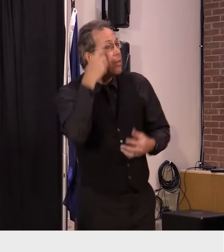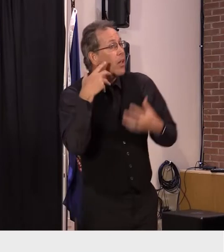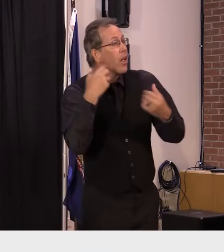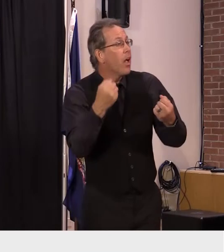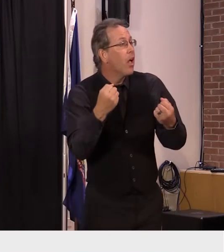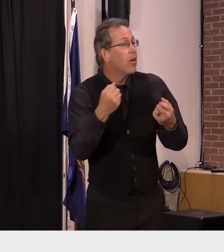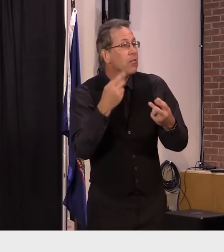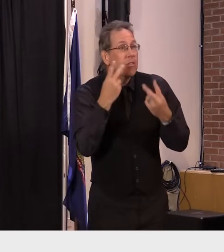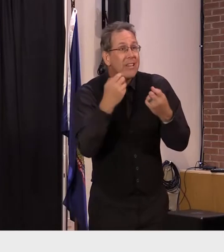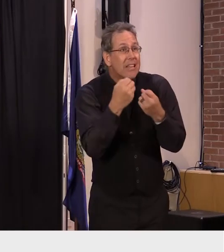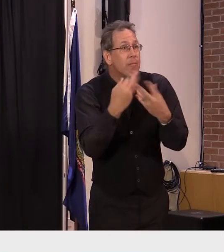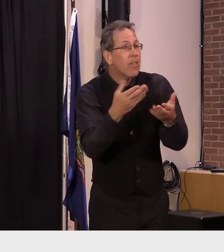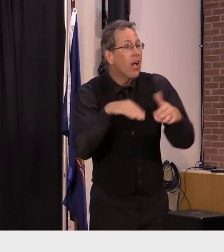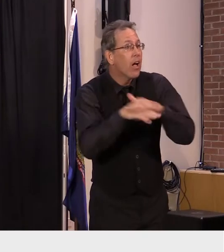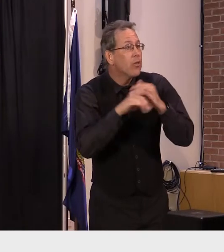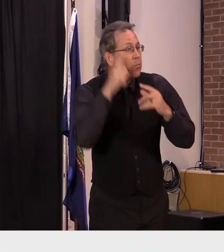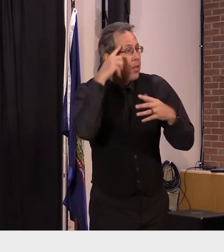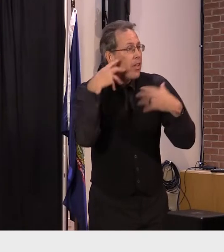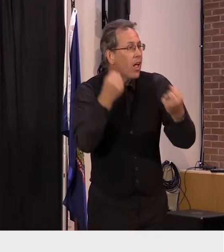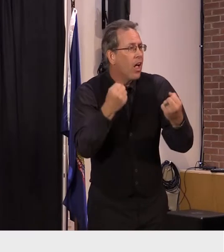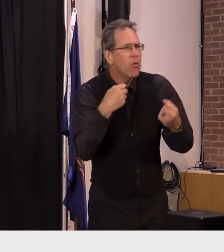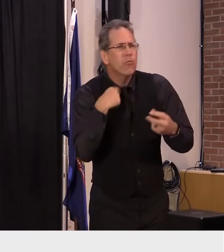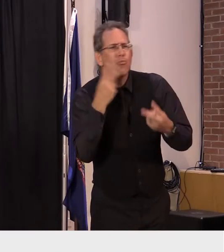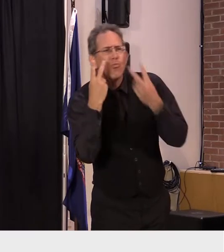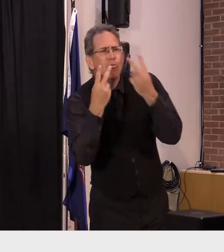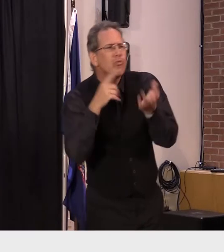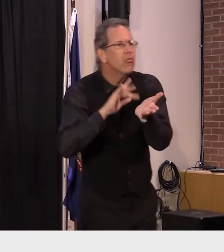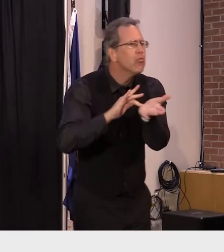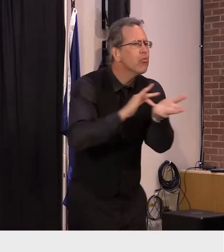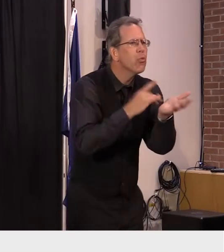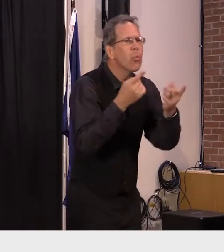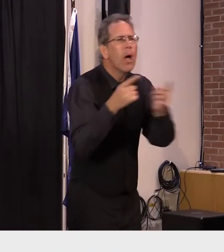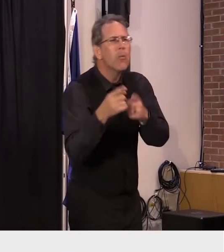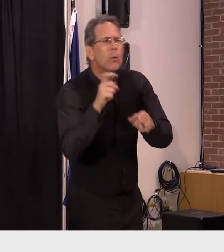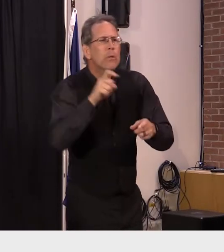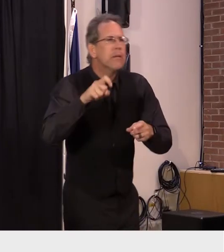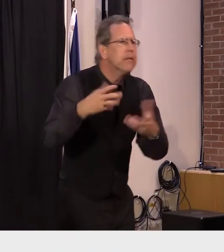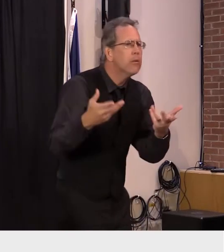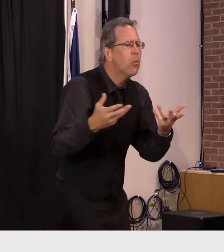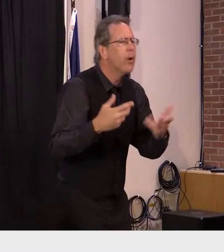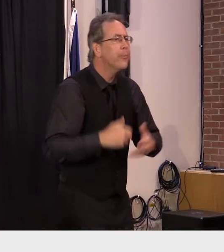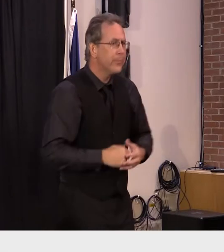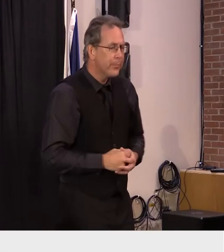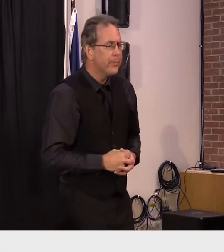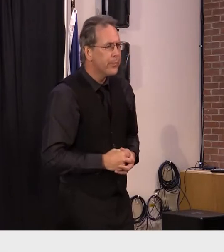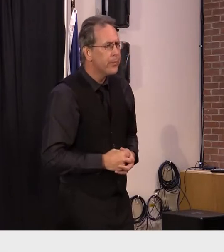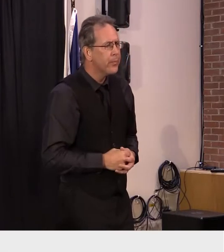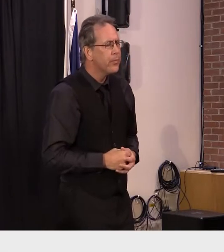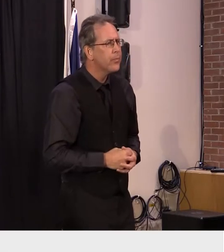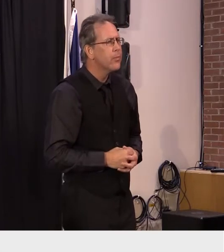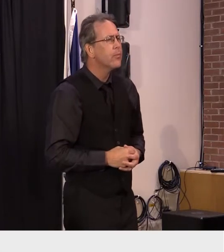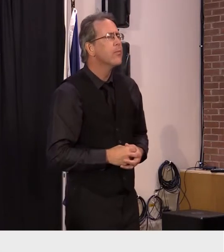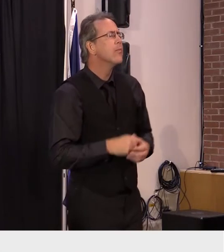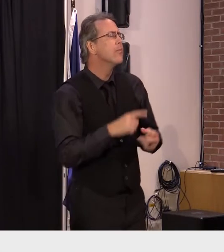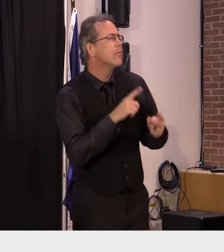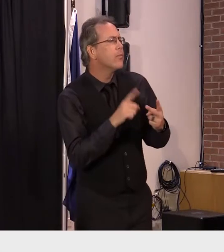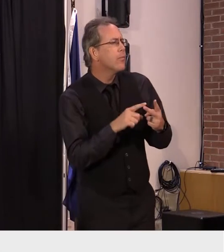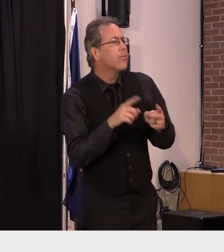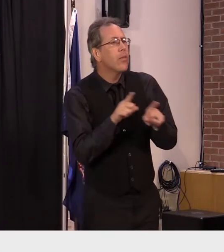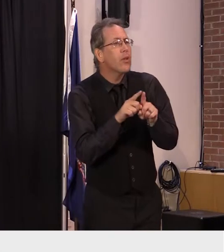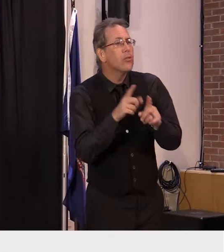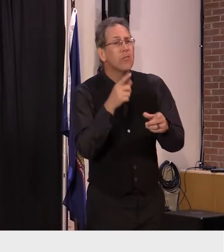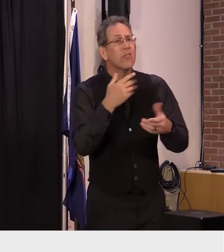to mental health crisis services and we will also measure and work to stem the tide of deaths related to suicide